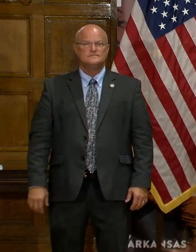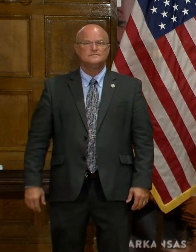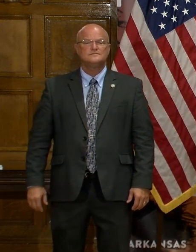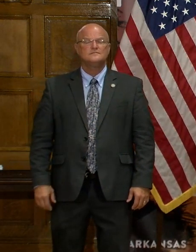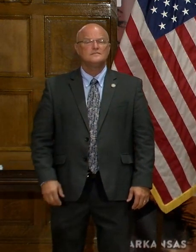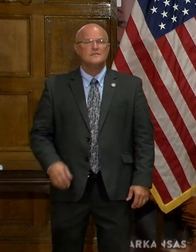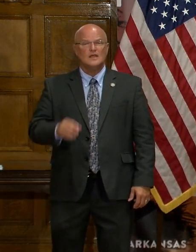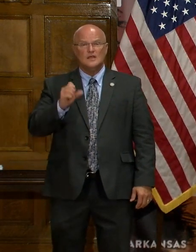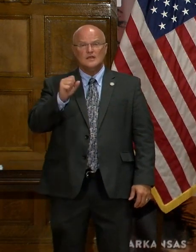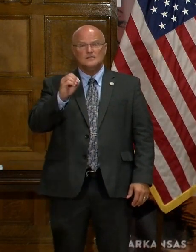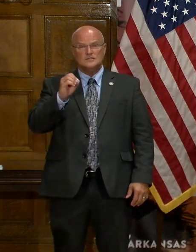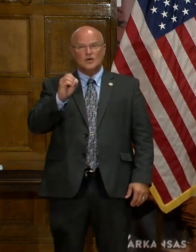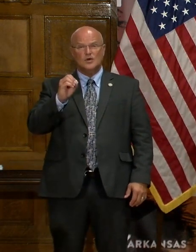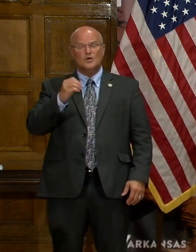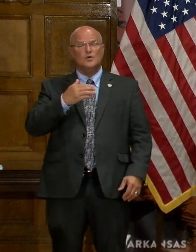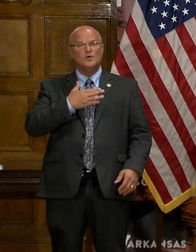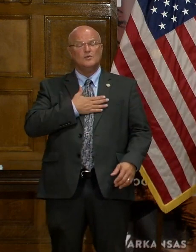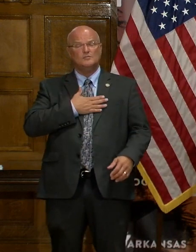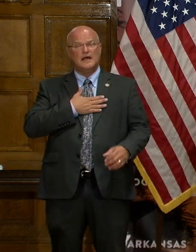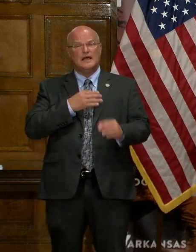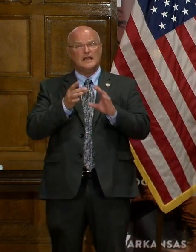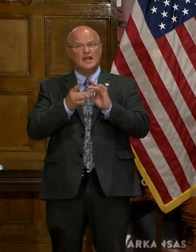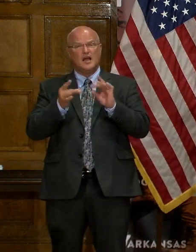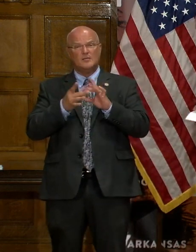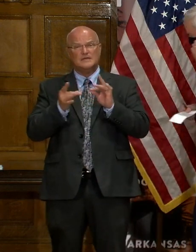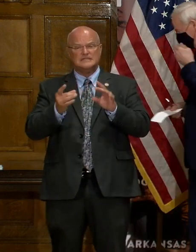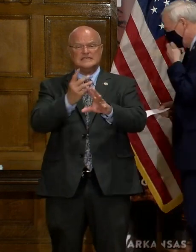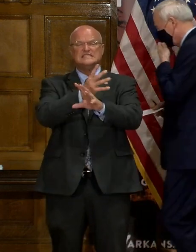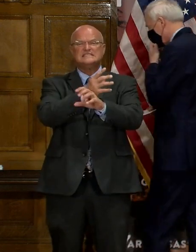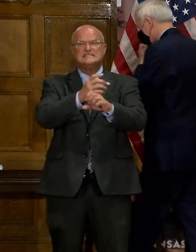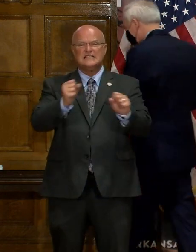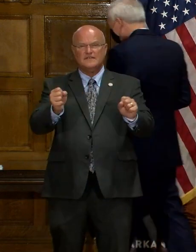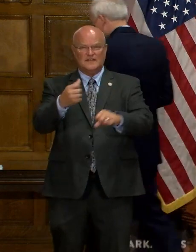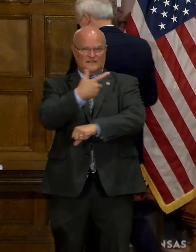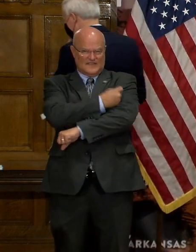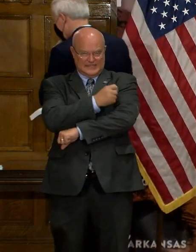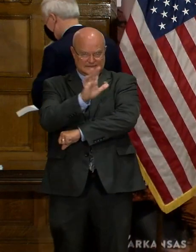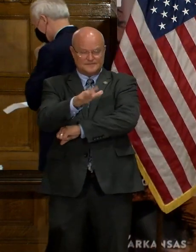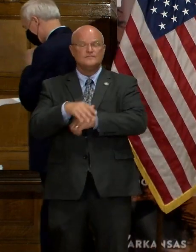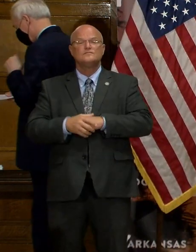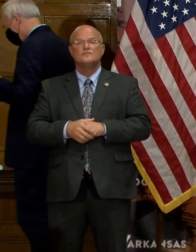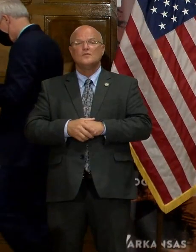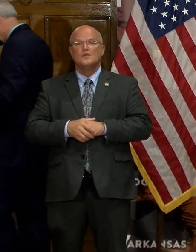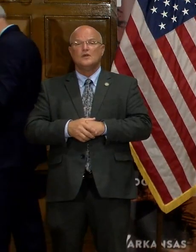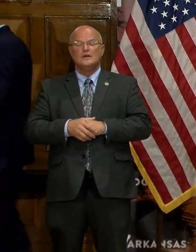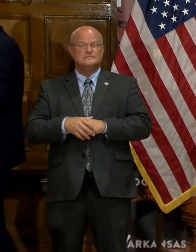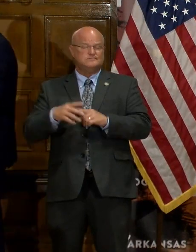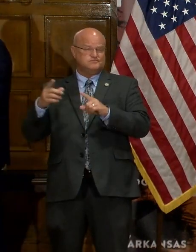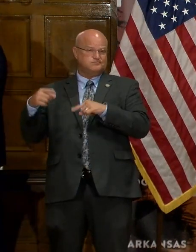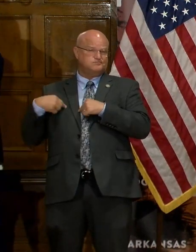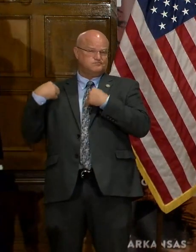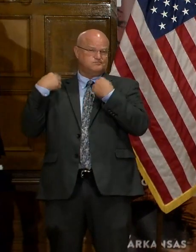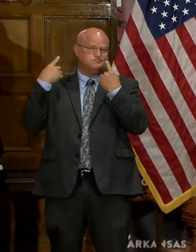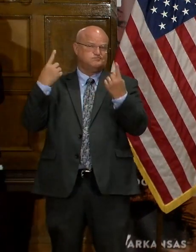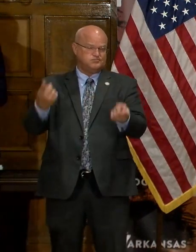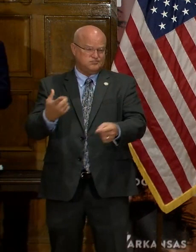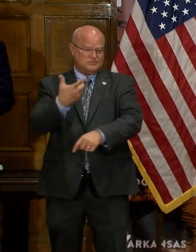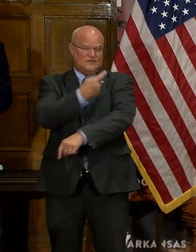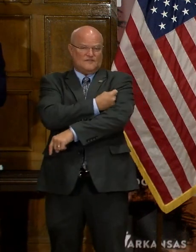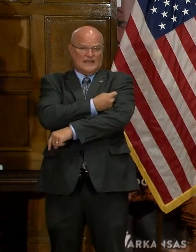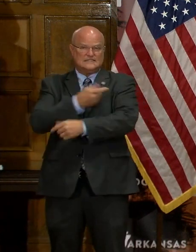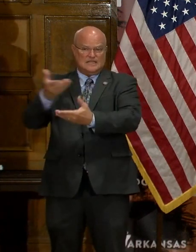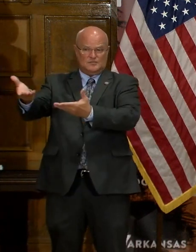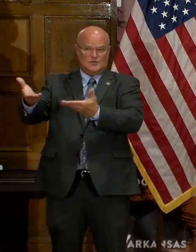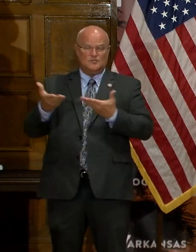So I will limit my comments to the issue of safety of vaccine. We have throughout the process in which these vaccines have been